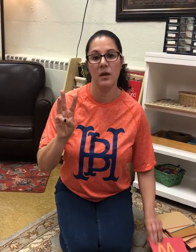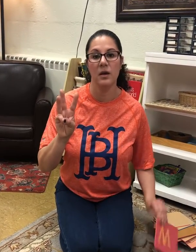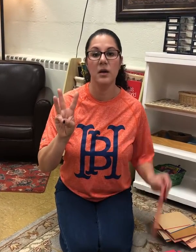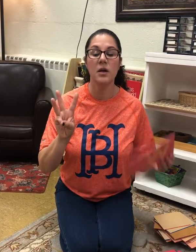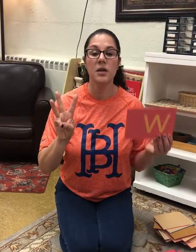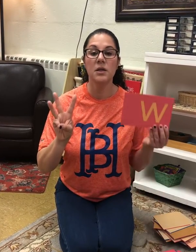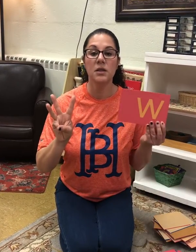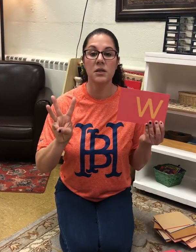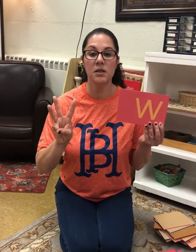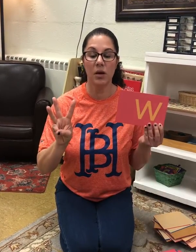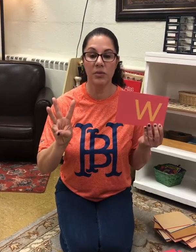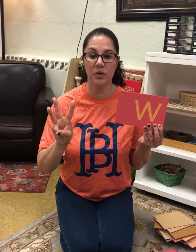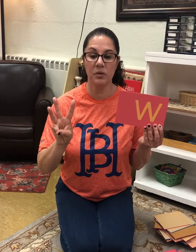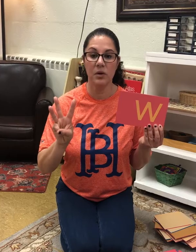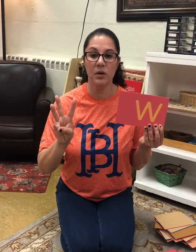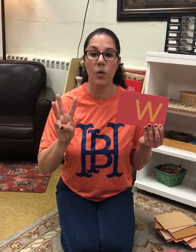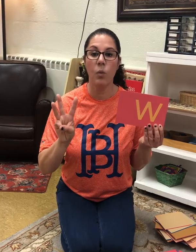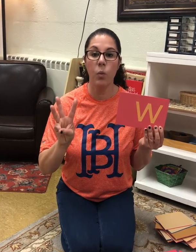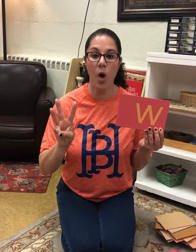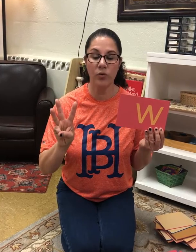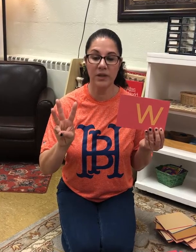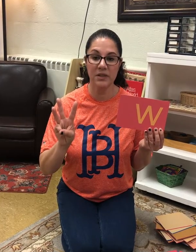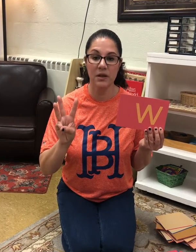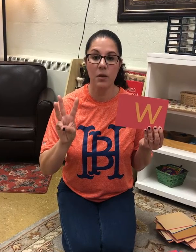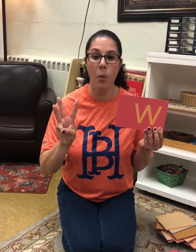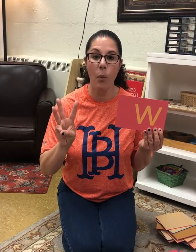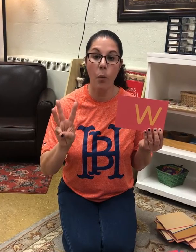W, walrus, w.